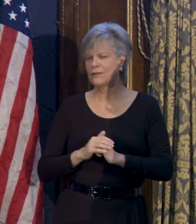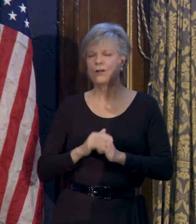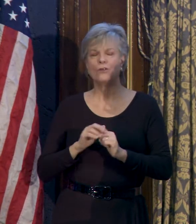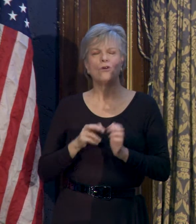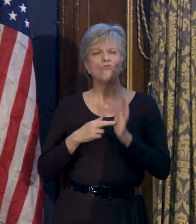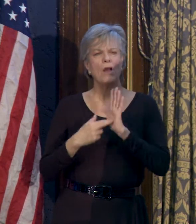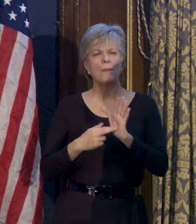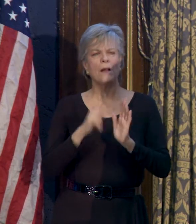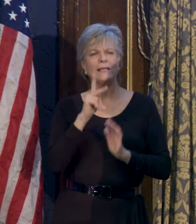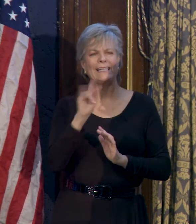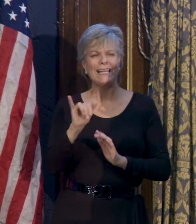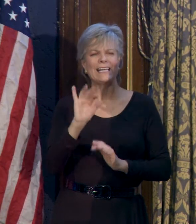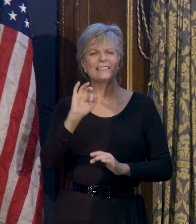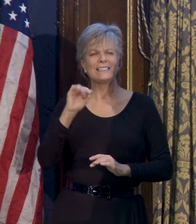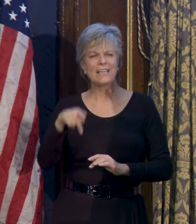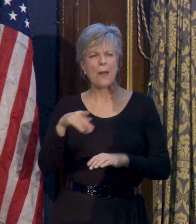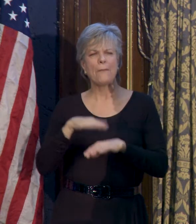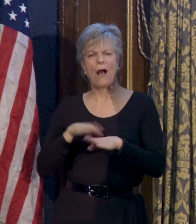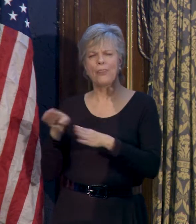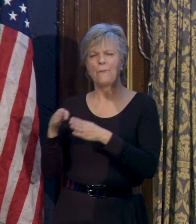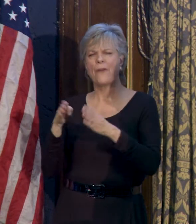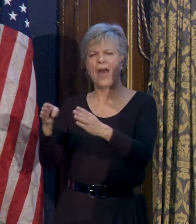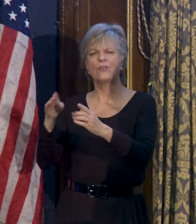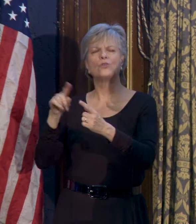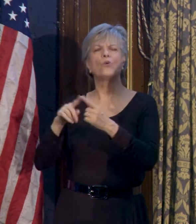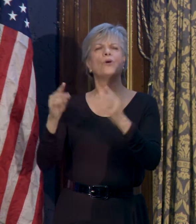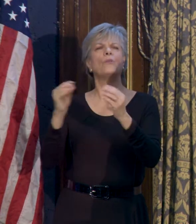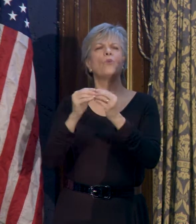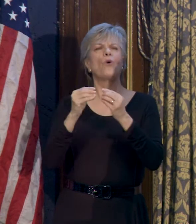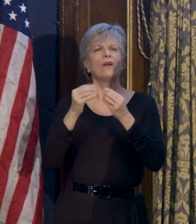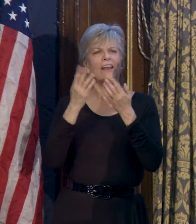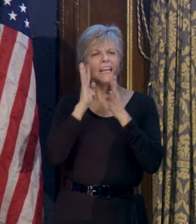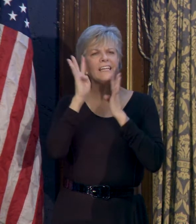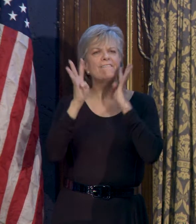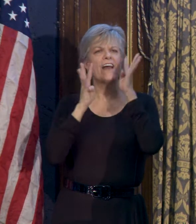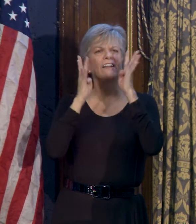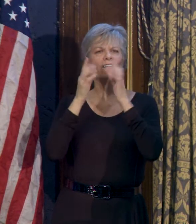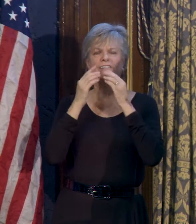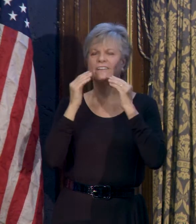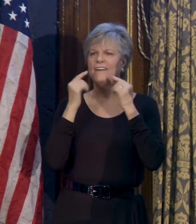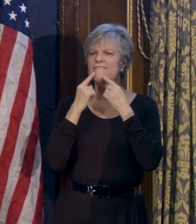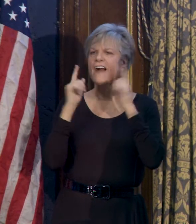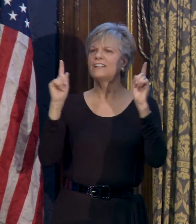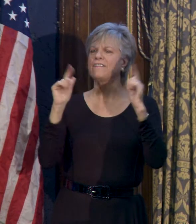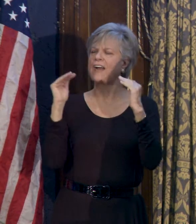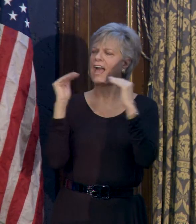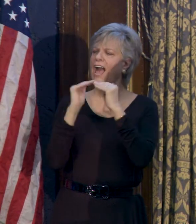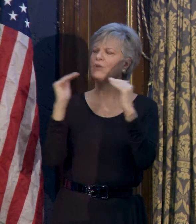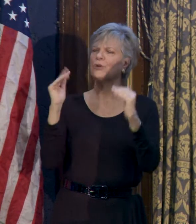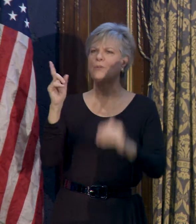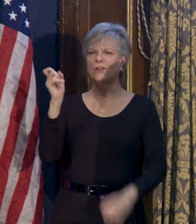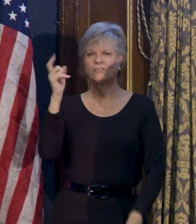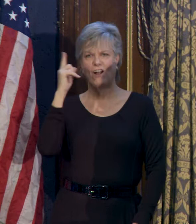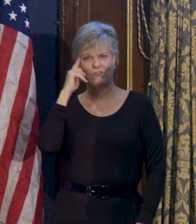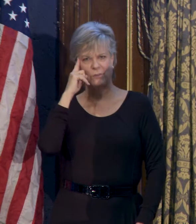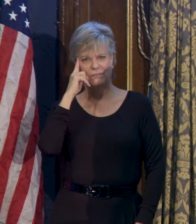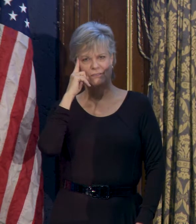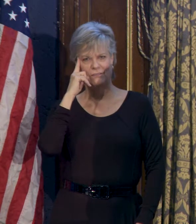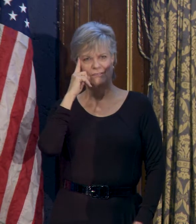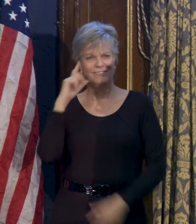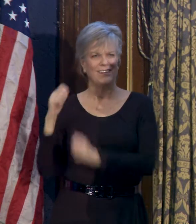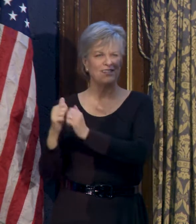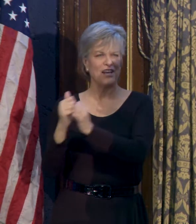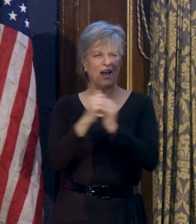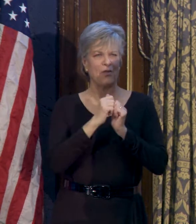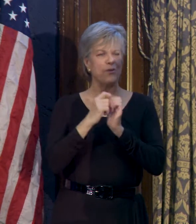step on the path towards a more innovative, effective, and equitable government. Together,